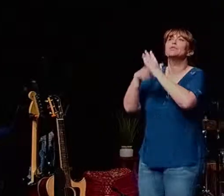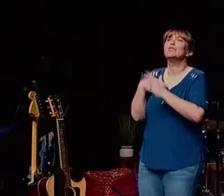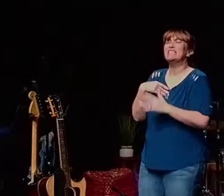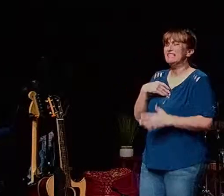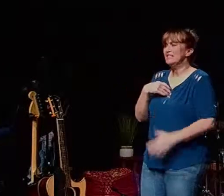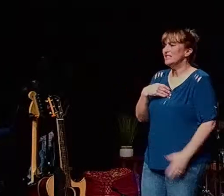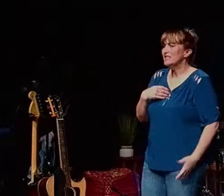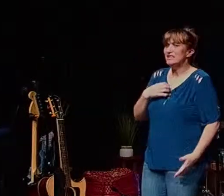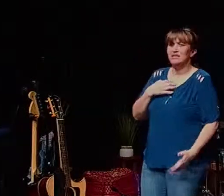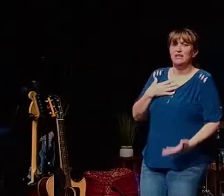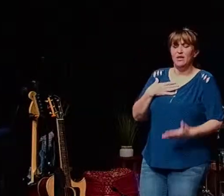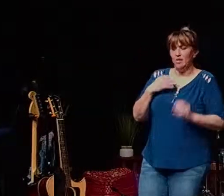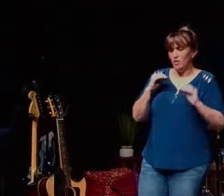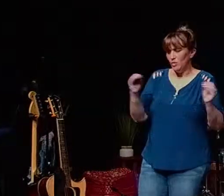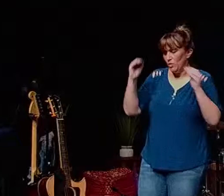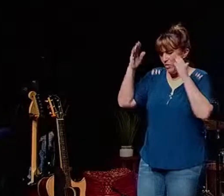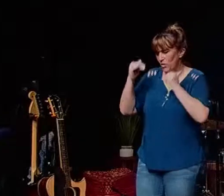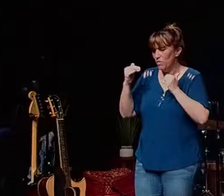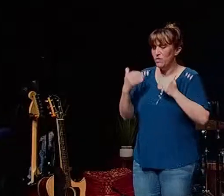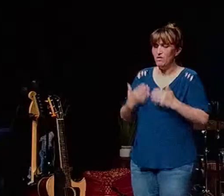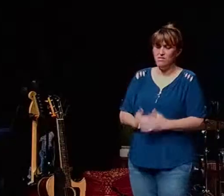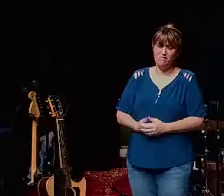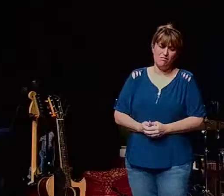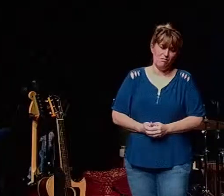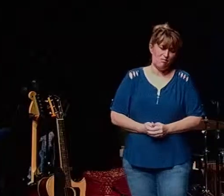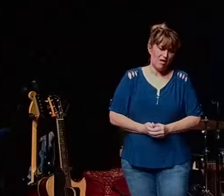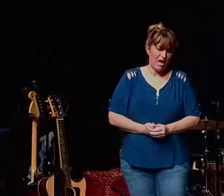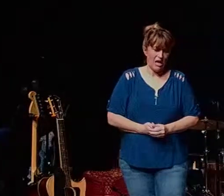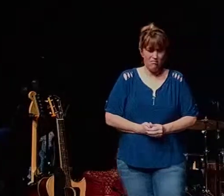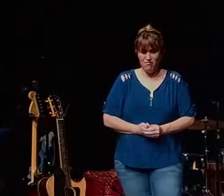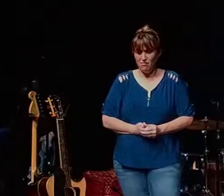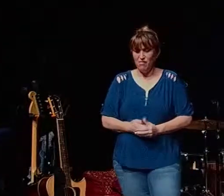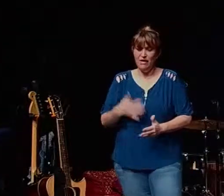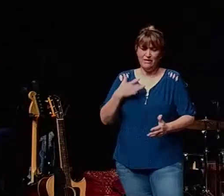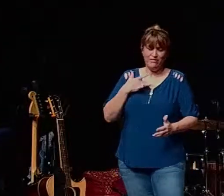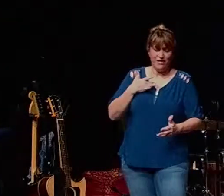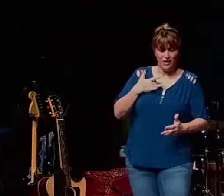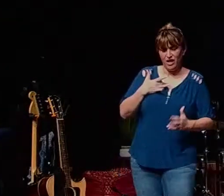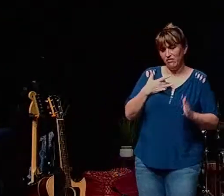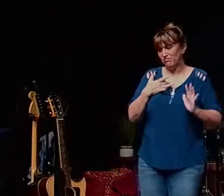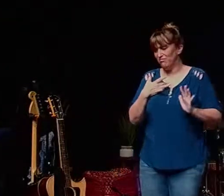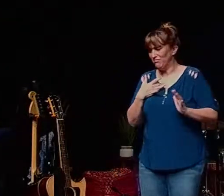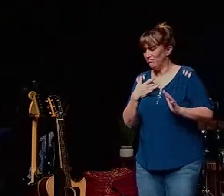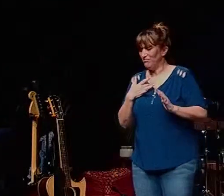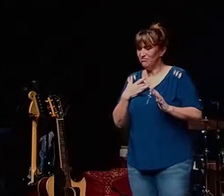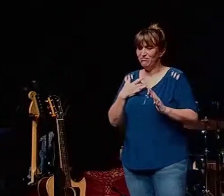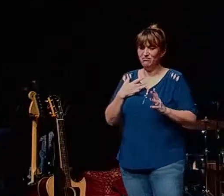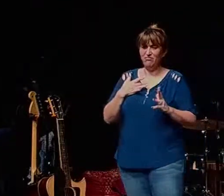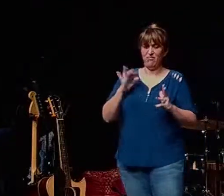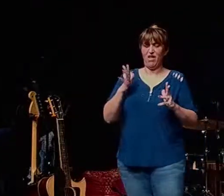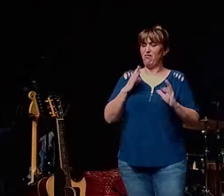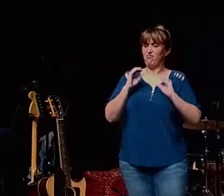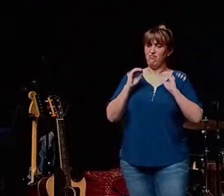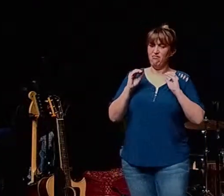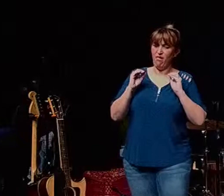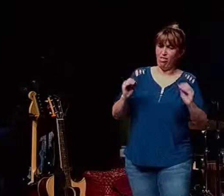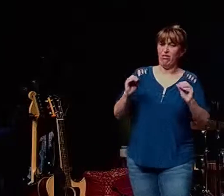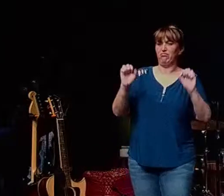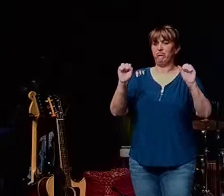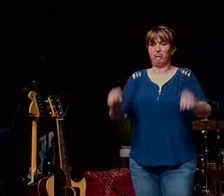it's basically this this this overarching feeling that nothing can go well